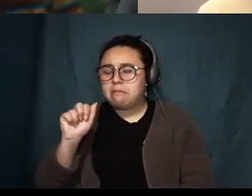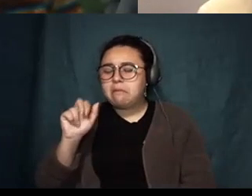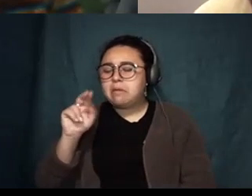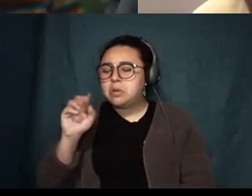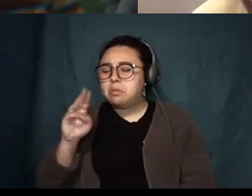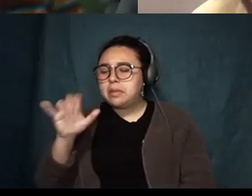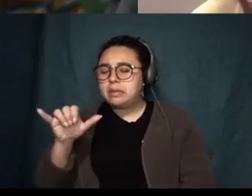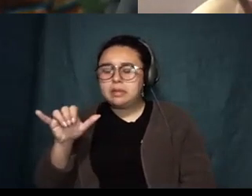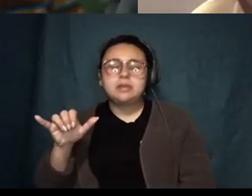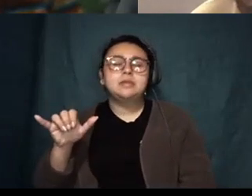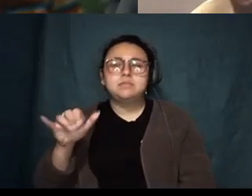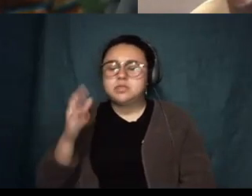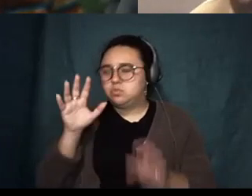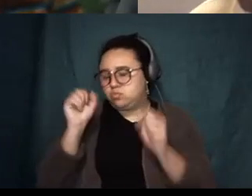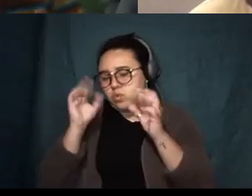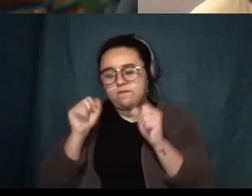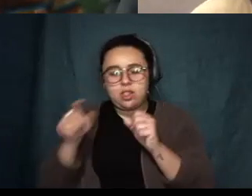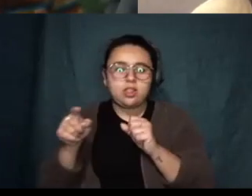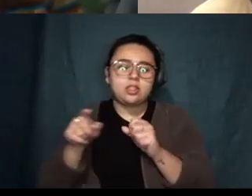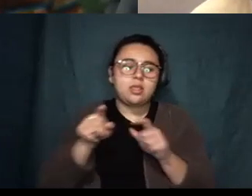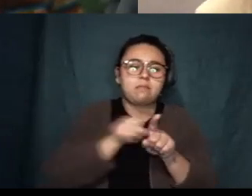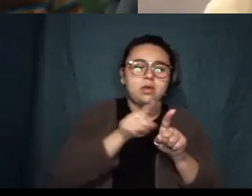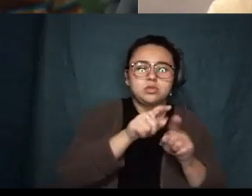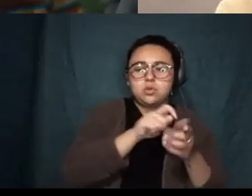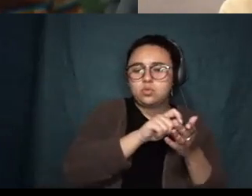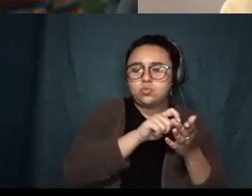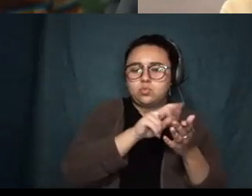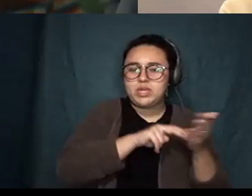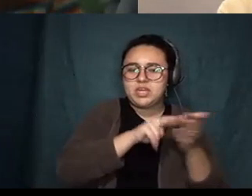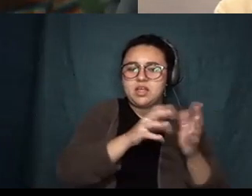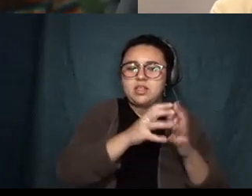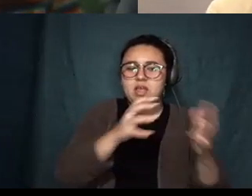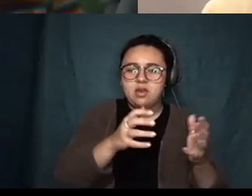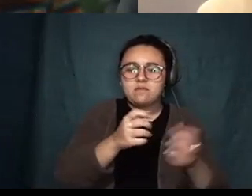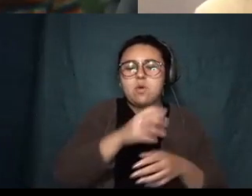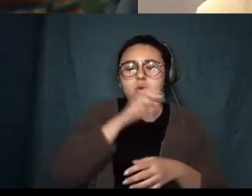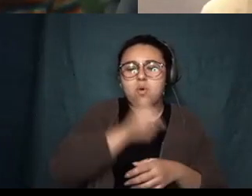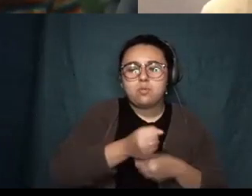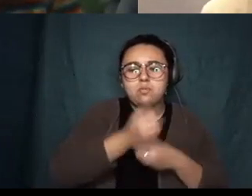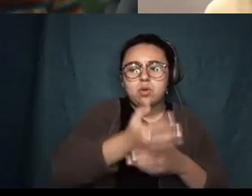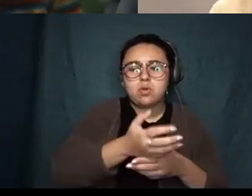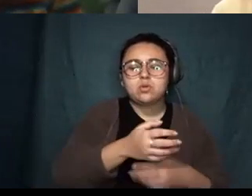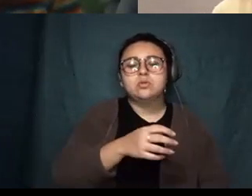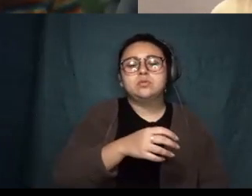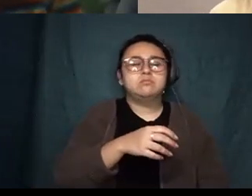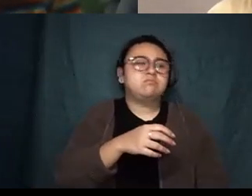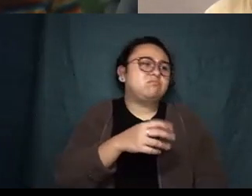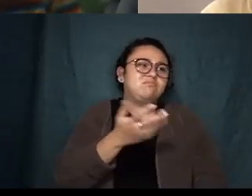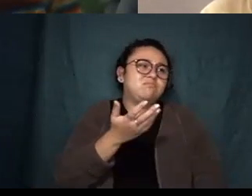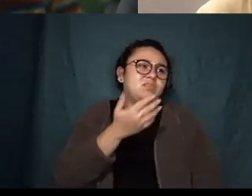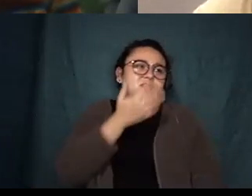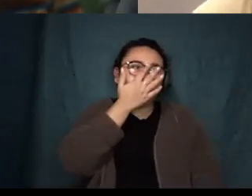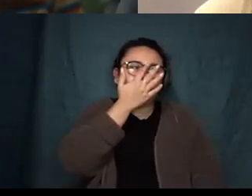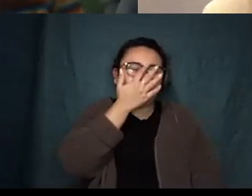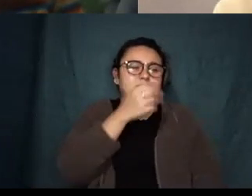also been reading a lot of like poetry from antiquity um uh like Enheduanna and like Patakara